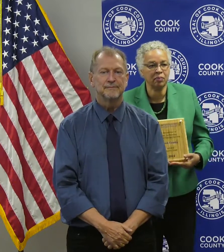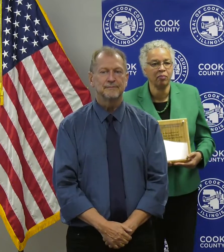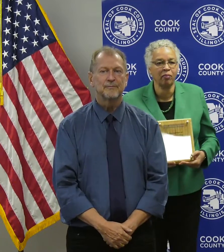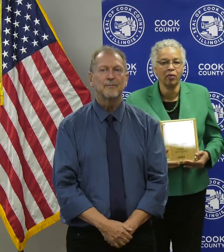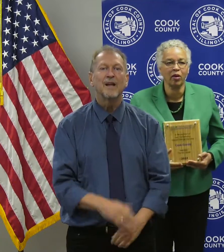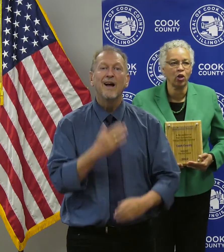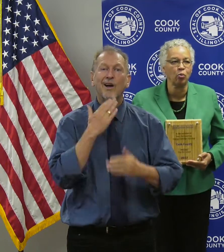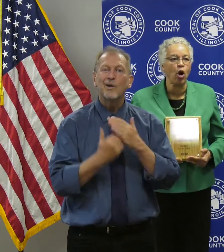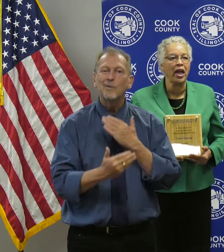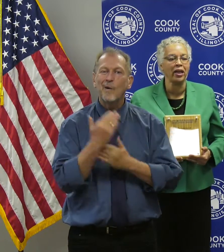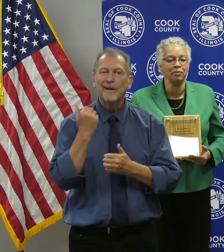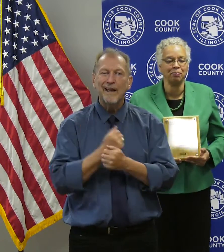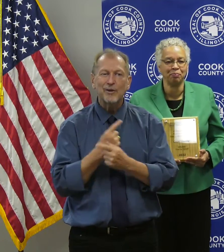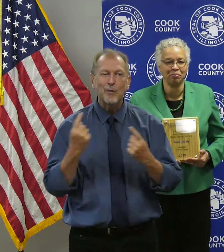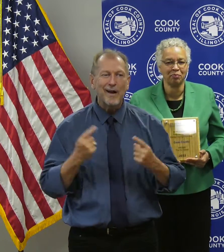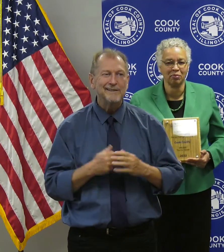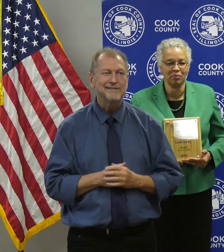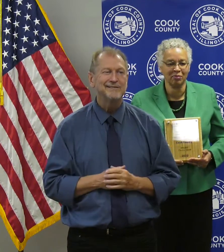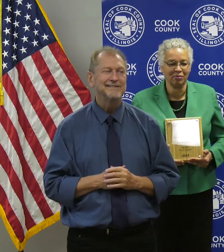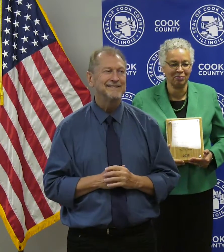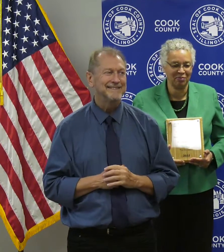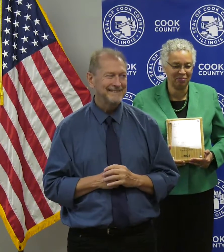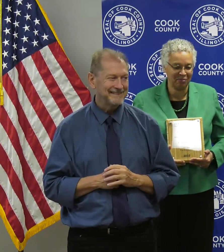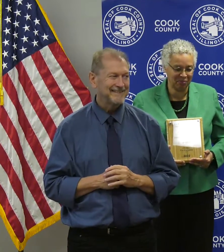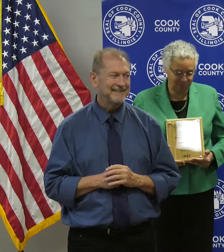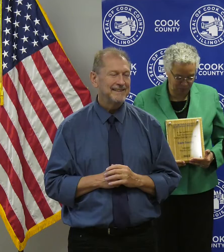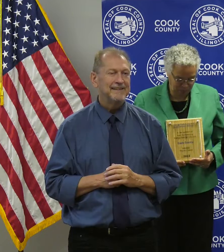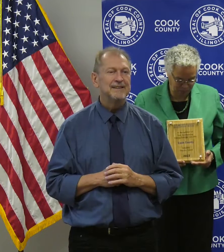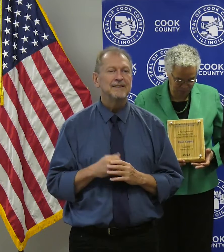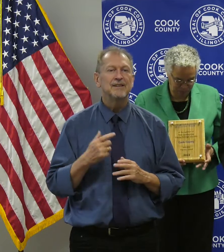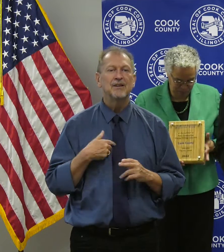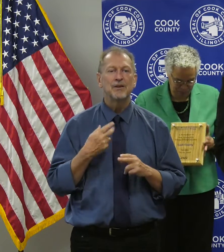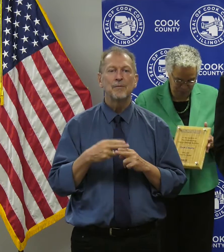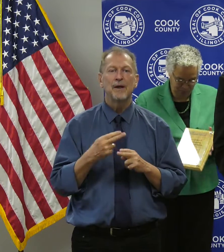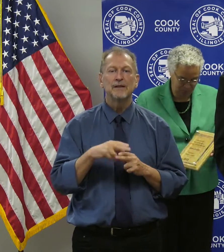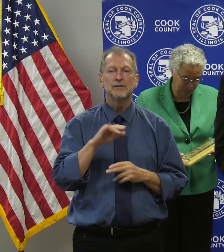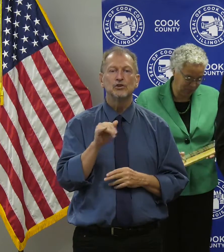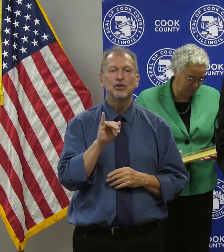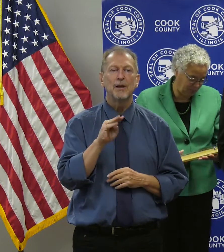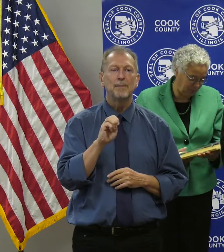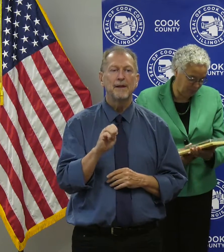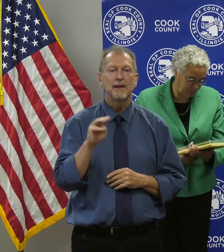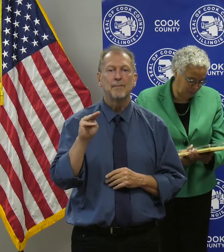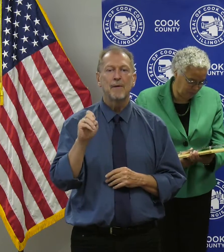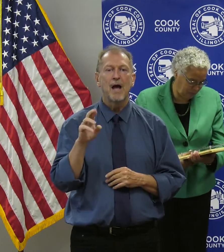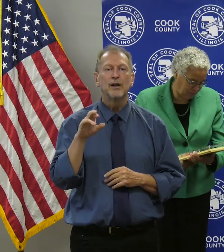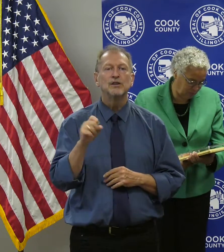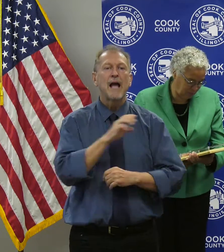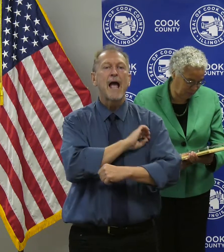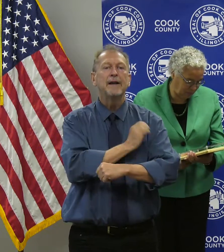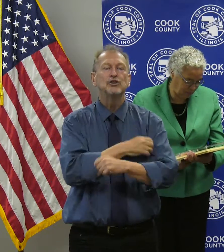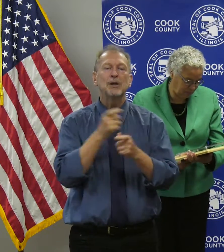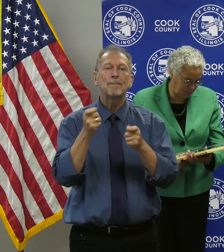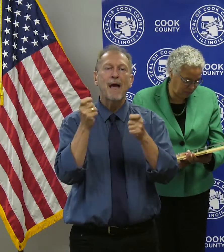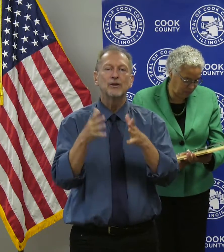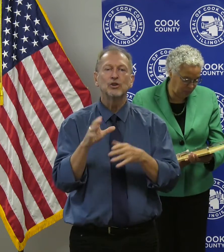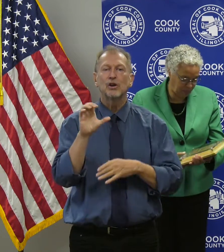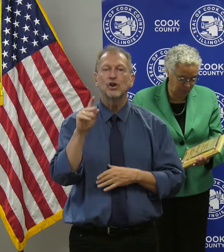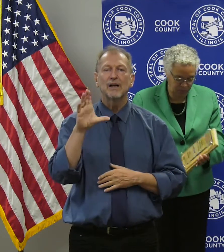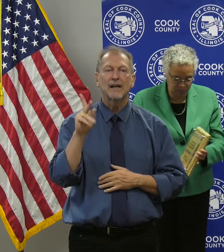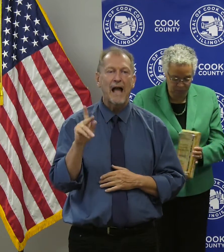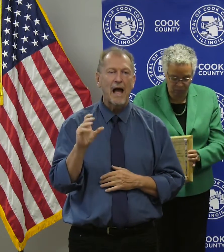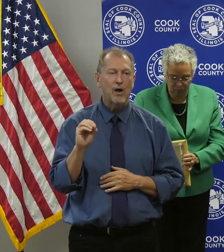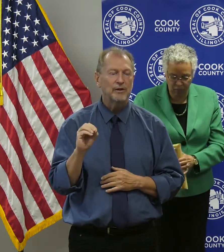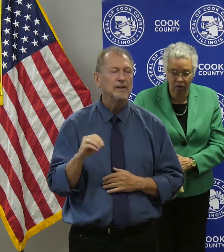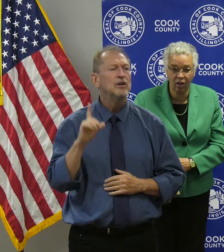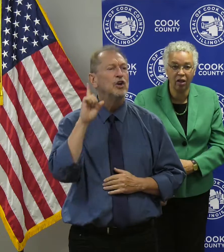Good morning, everybody. Good morning. Good morning. morning. My name is Jamie Myers and I'm the energy manager with Cook County. You've heard a lot